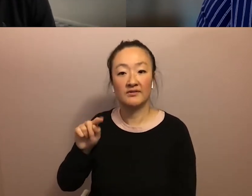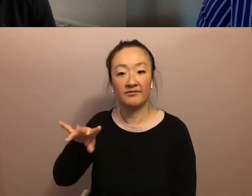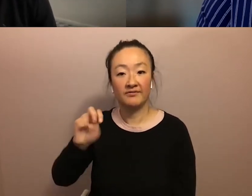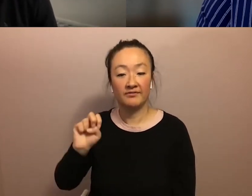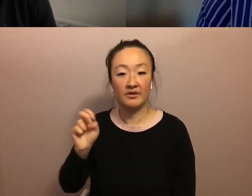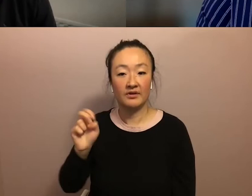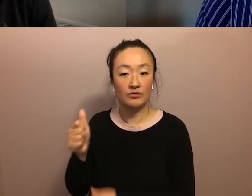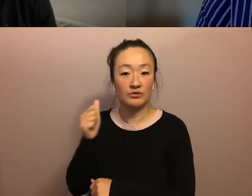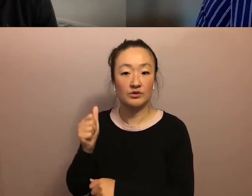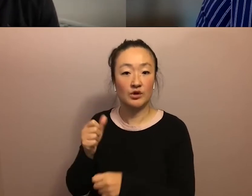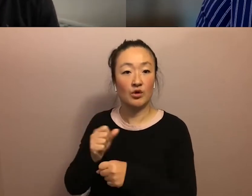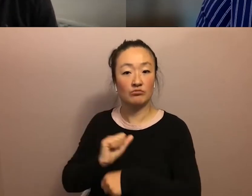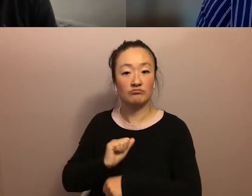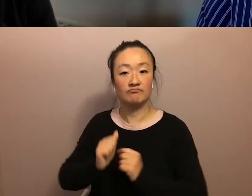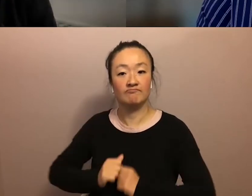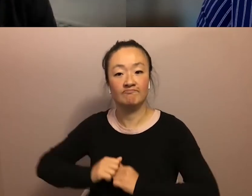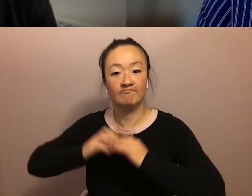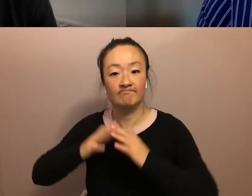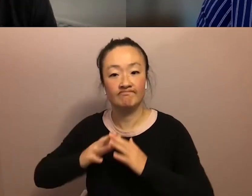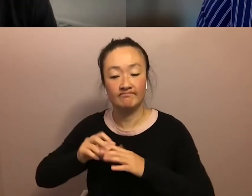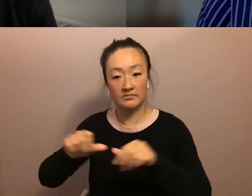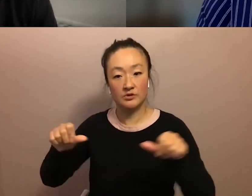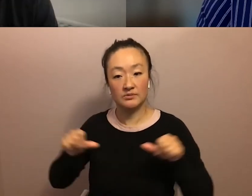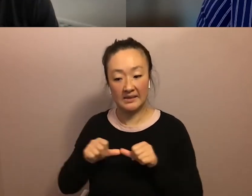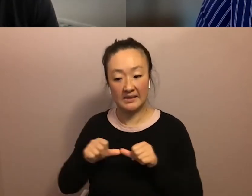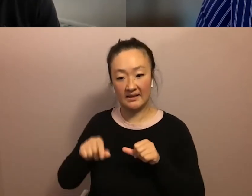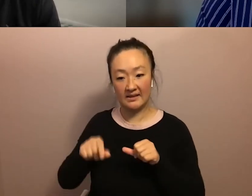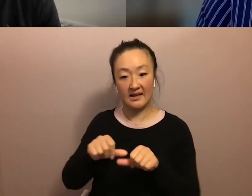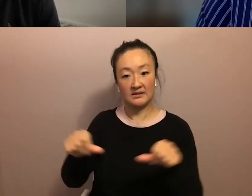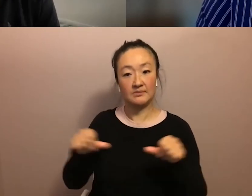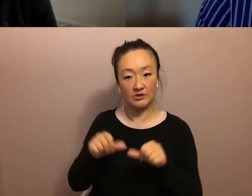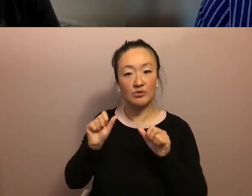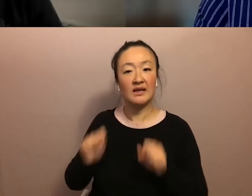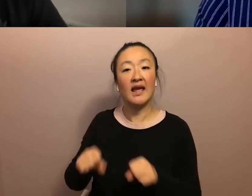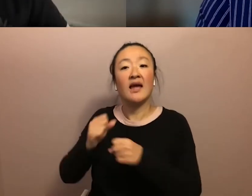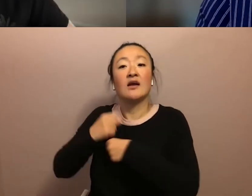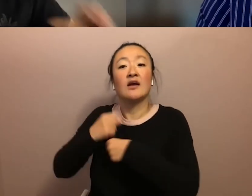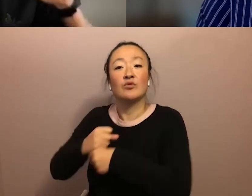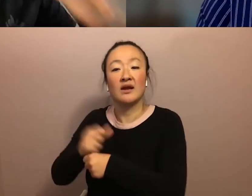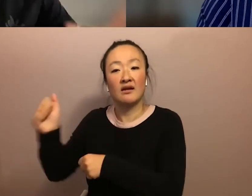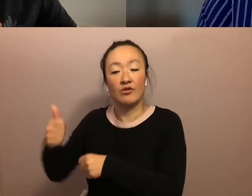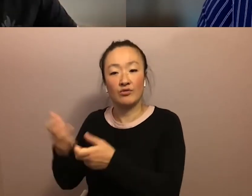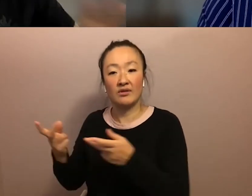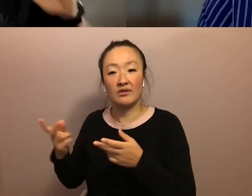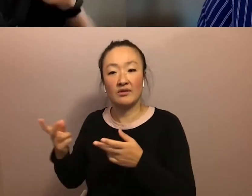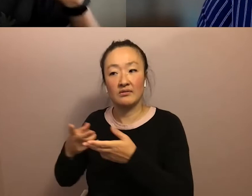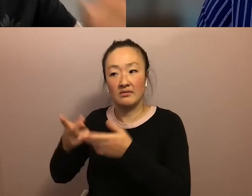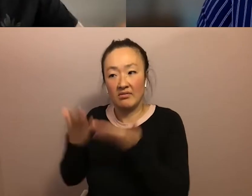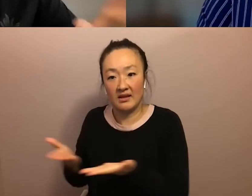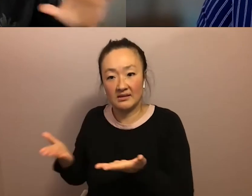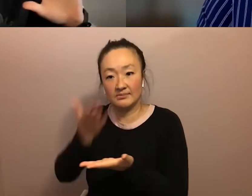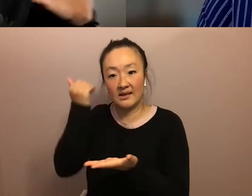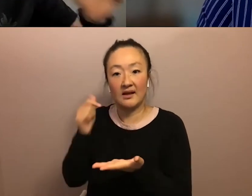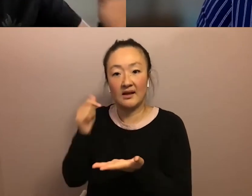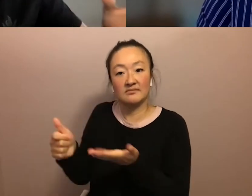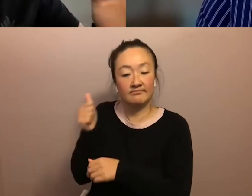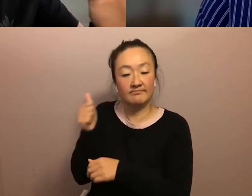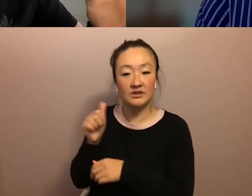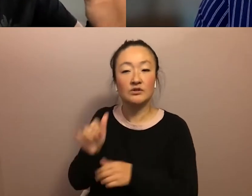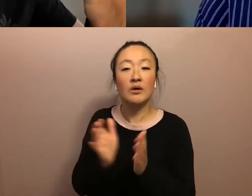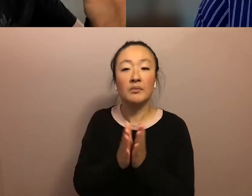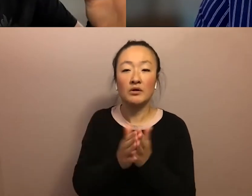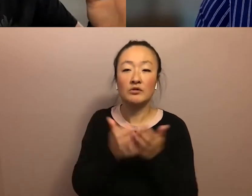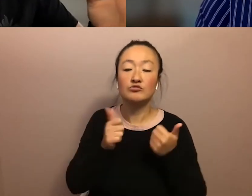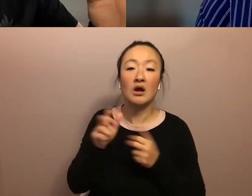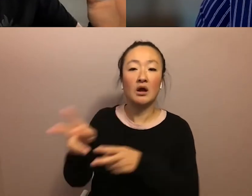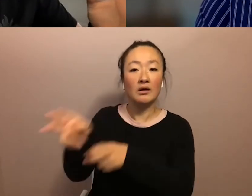create something else because specifically because of our refusal. Um, and the hope is that the book is like kind of trying to model